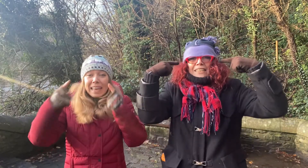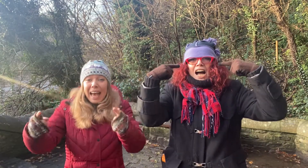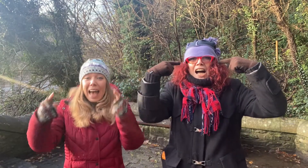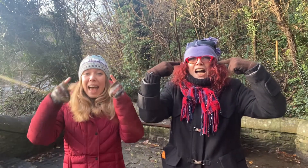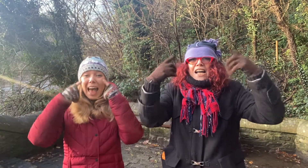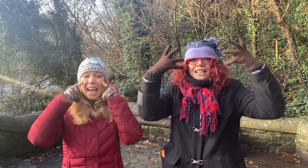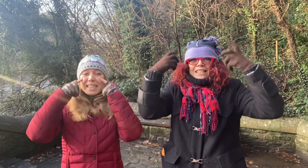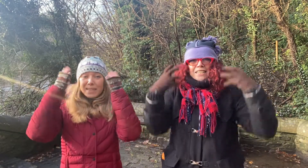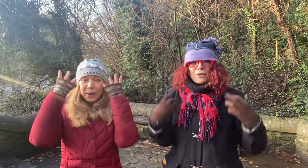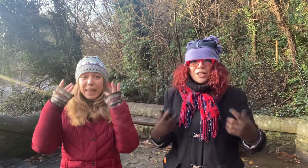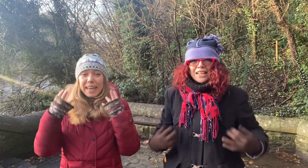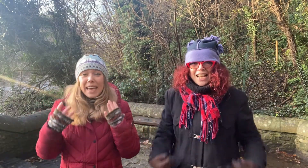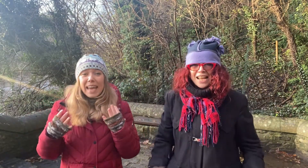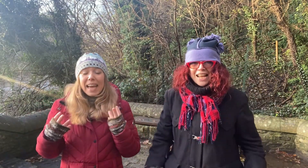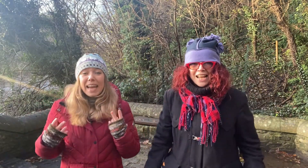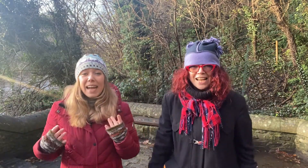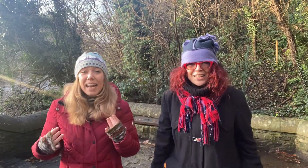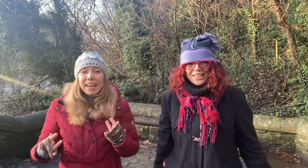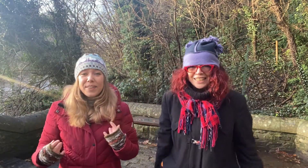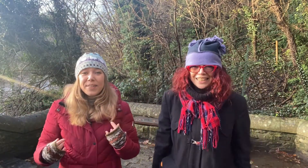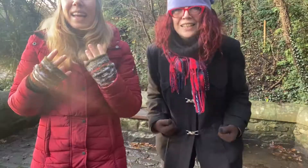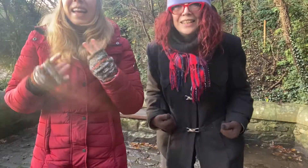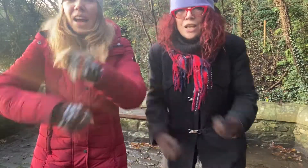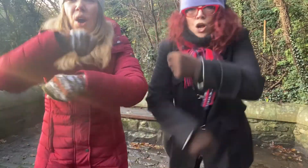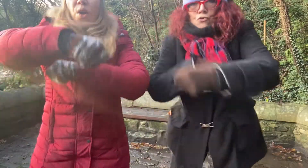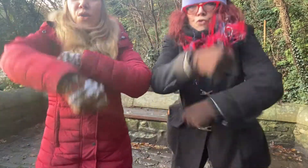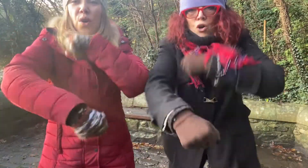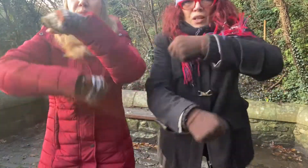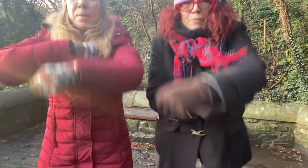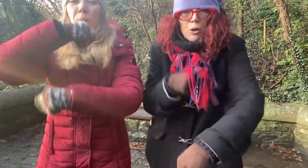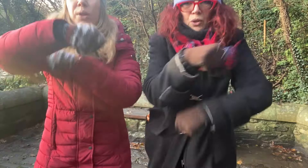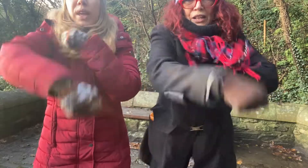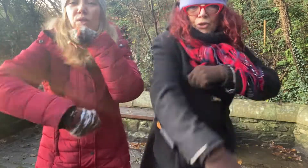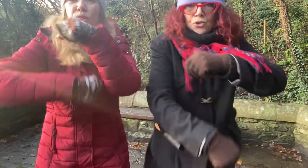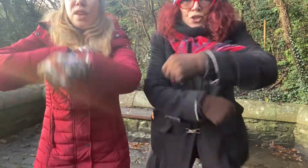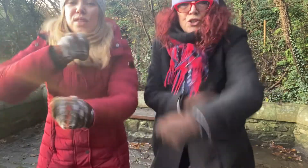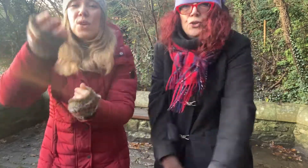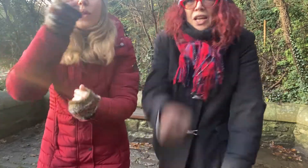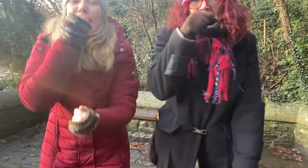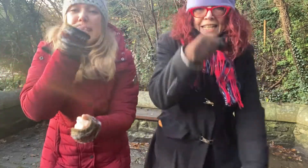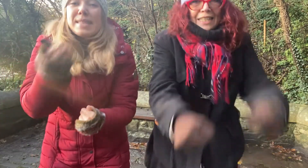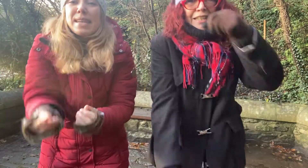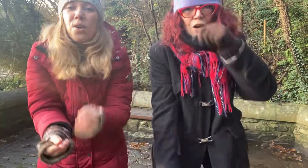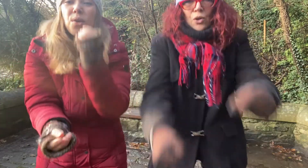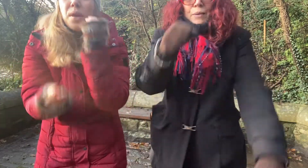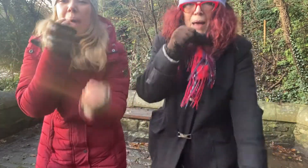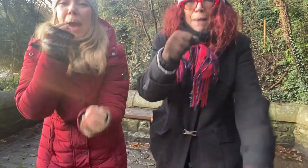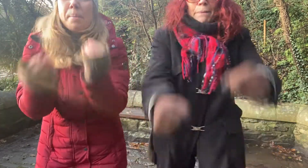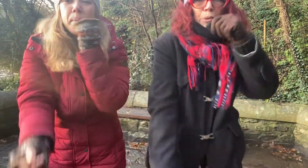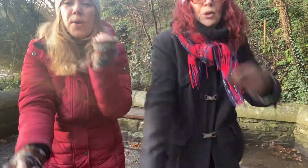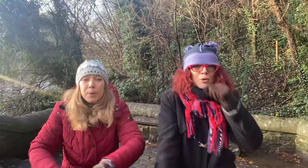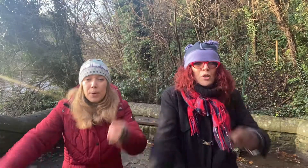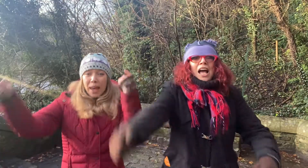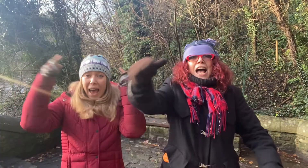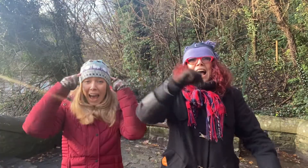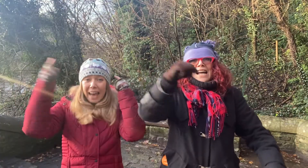eyes and squirrely hair. Roly-poly round the zoo eating all the bamboo. I